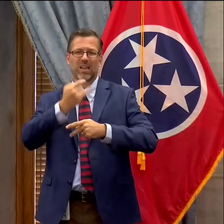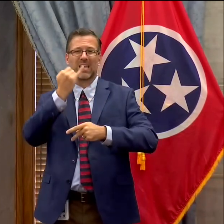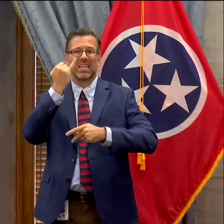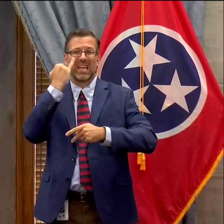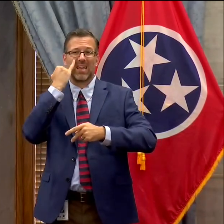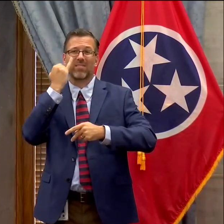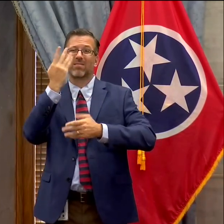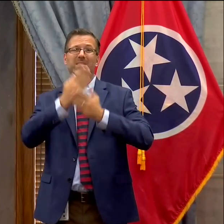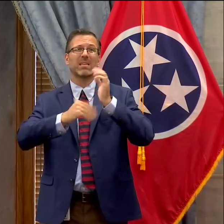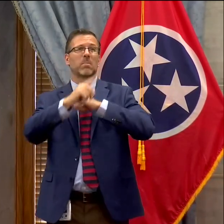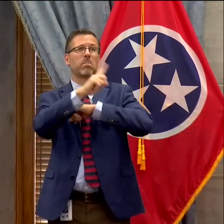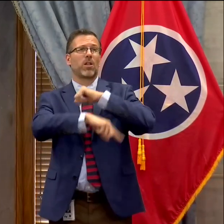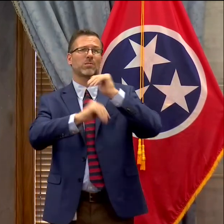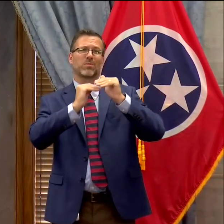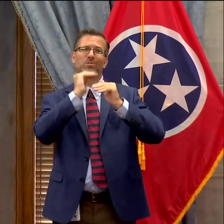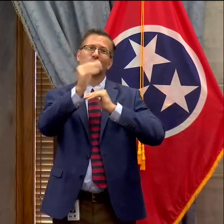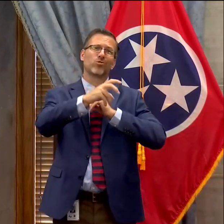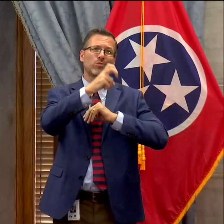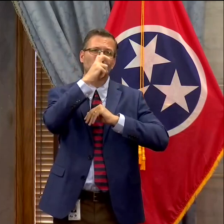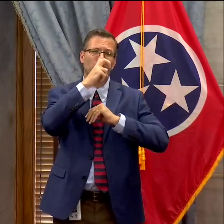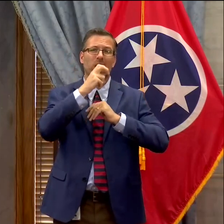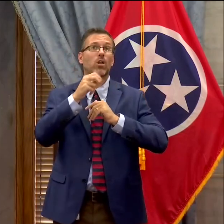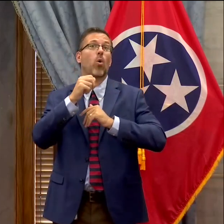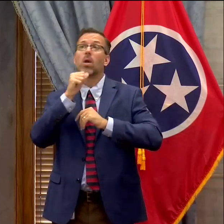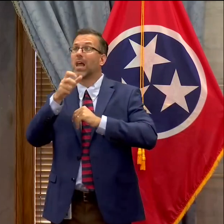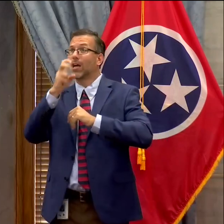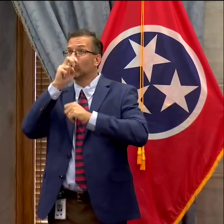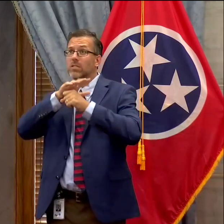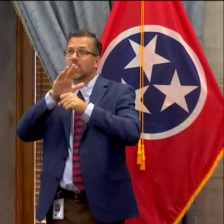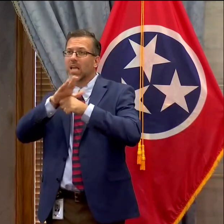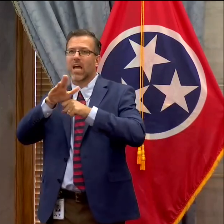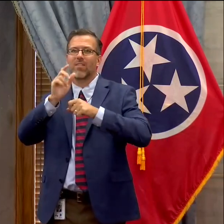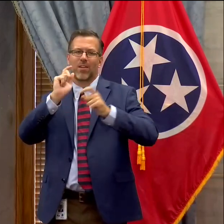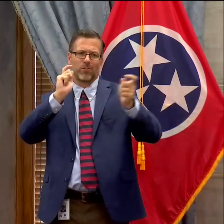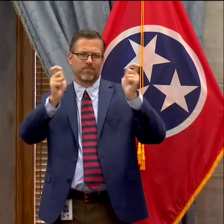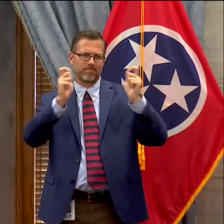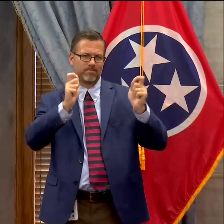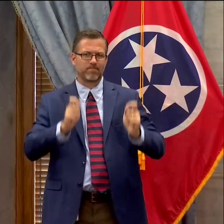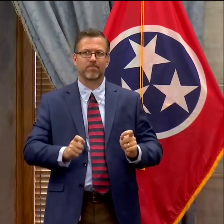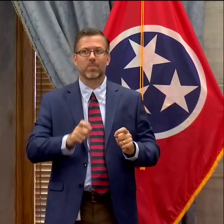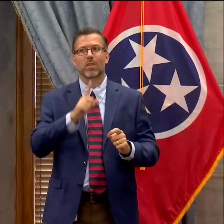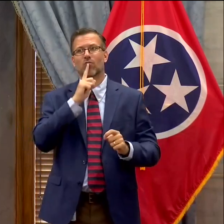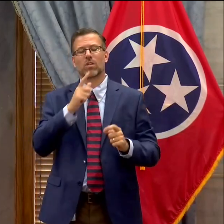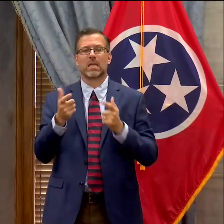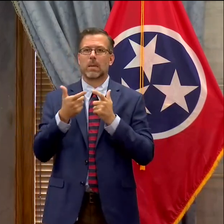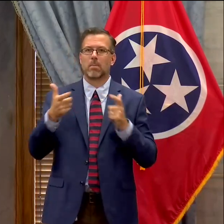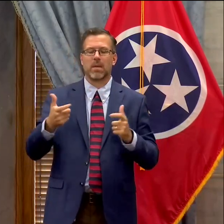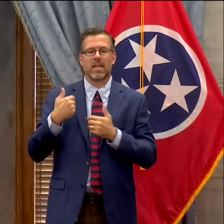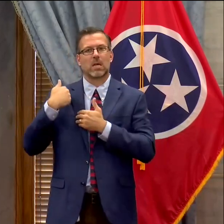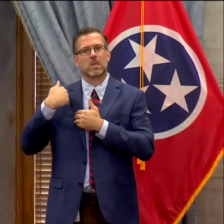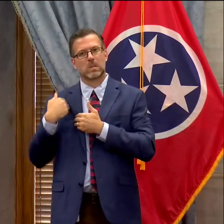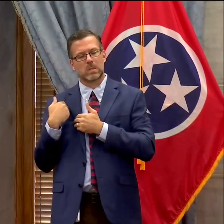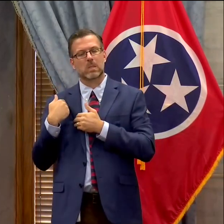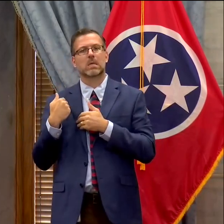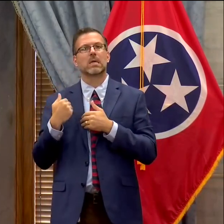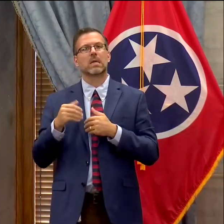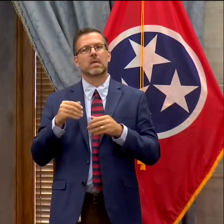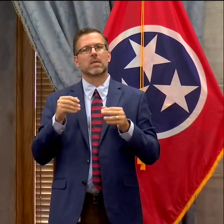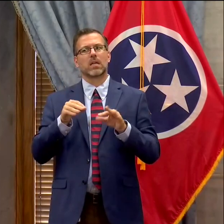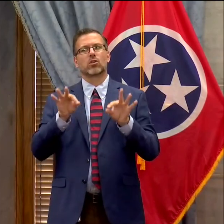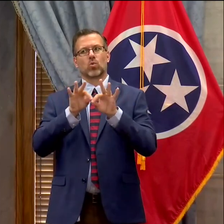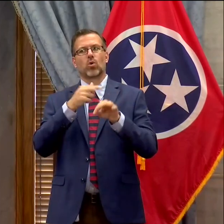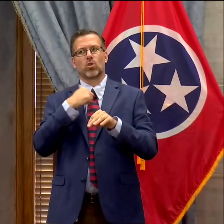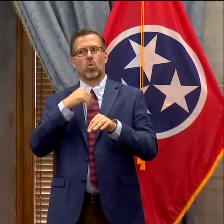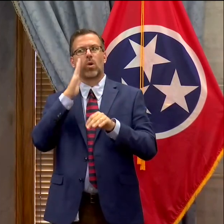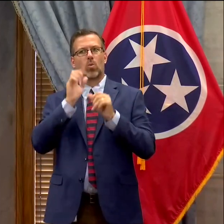there. It's a it's a significant and enormous effort that is absolutely worth doing and we will